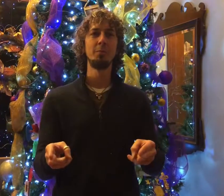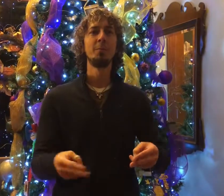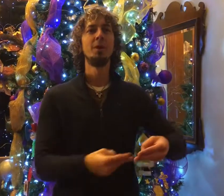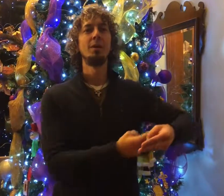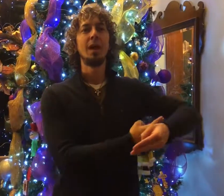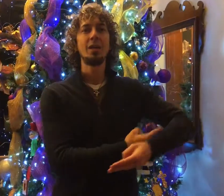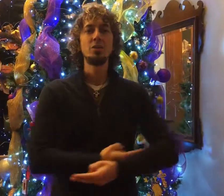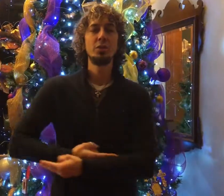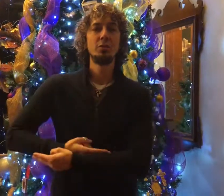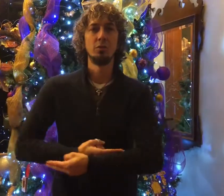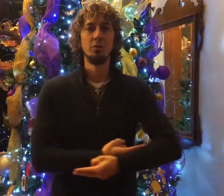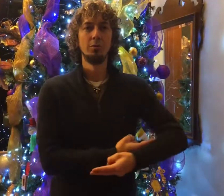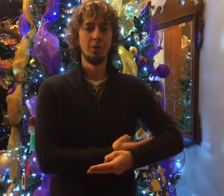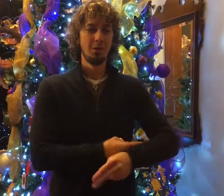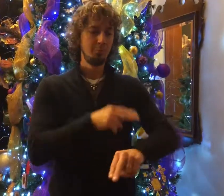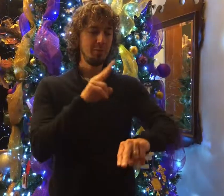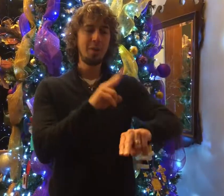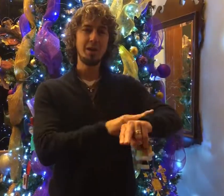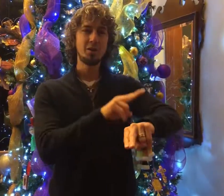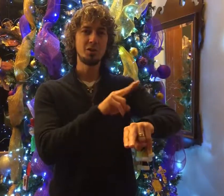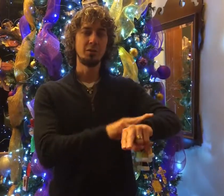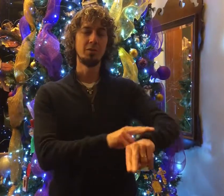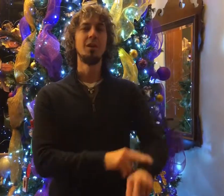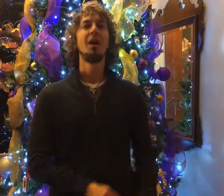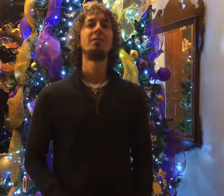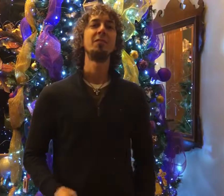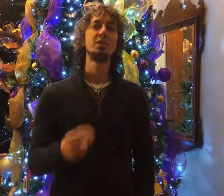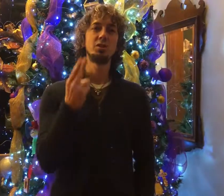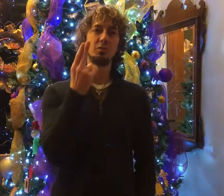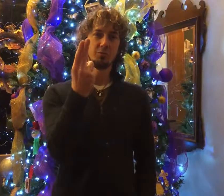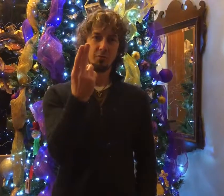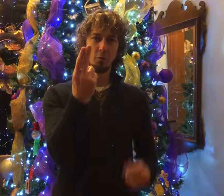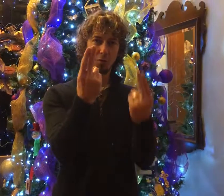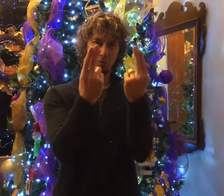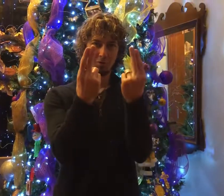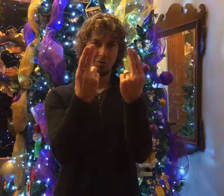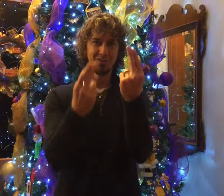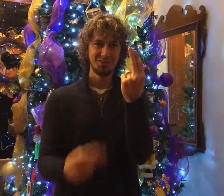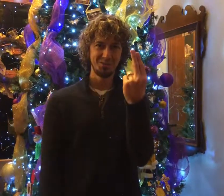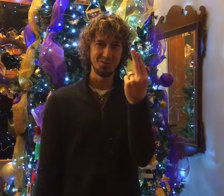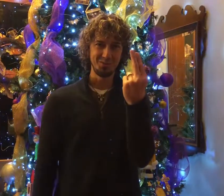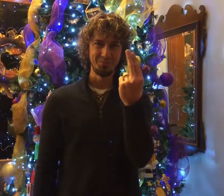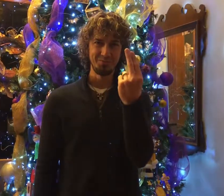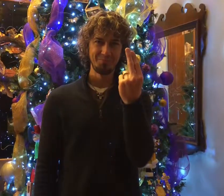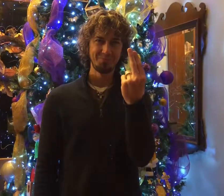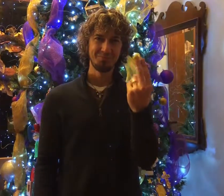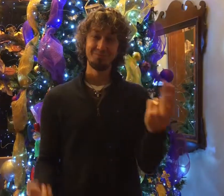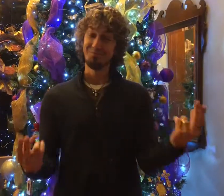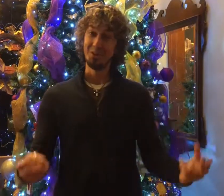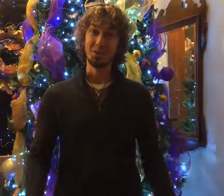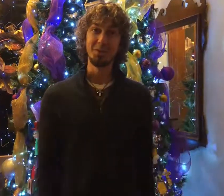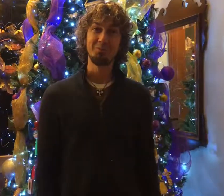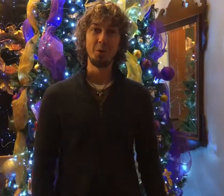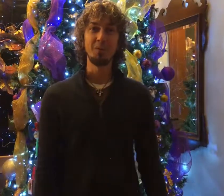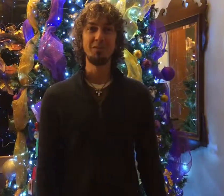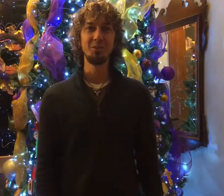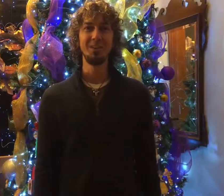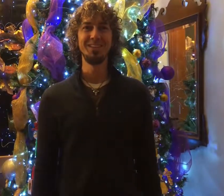and gentle. Be patient. Ephesians 4, 2. There you go. Hope you have a good week.